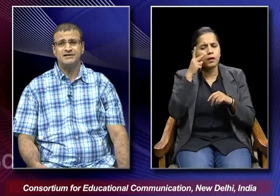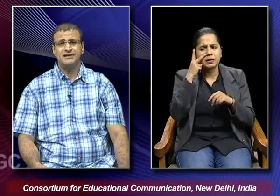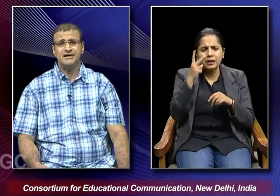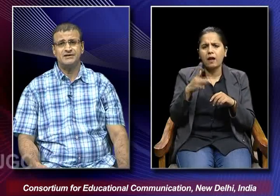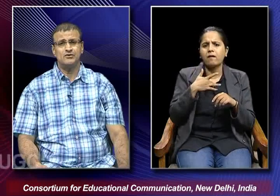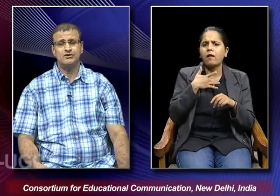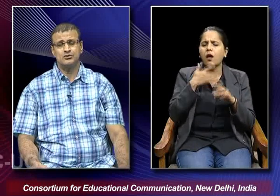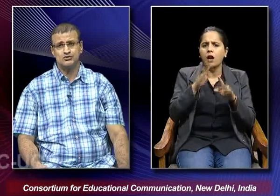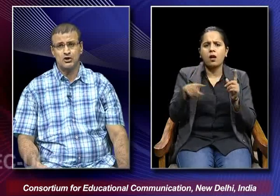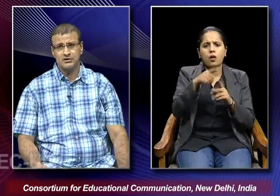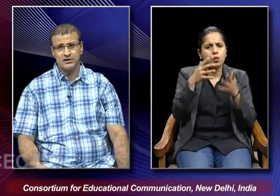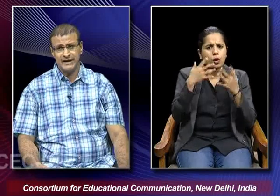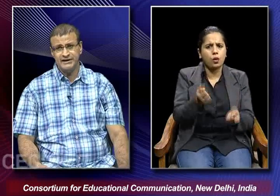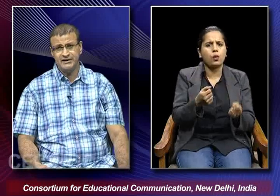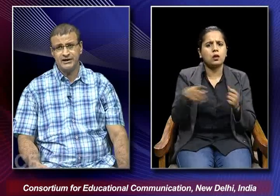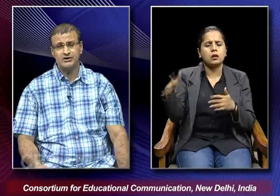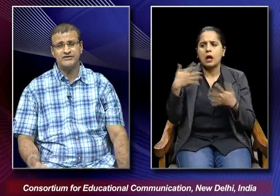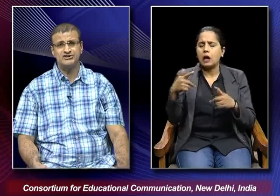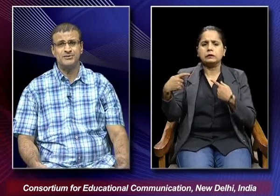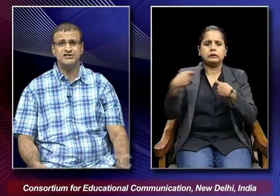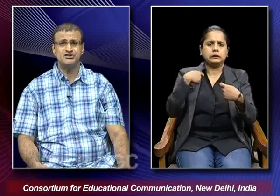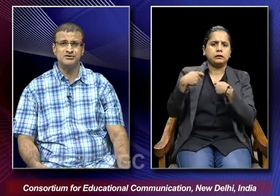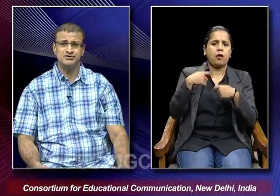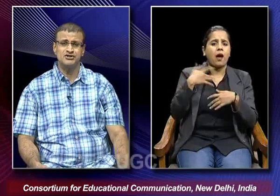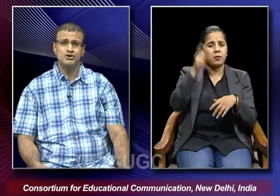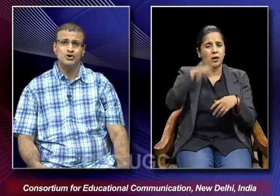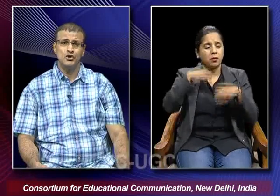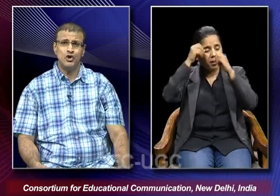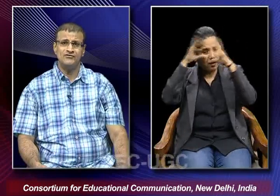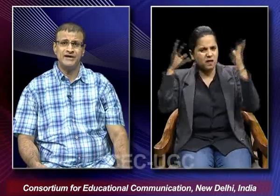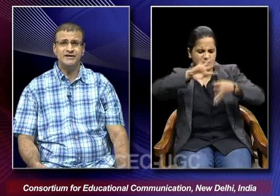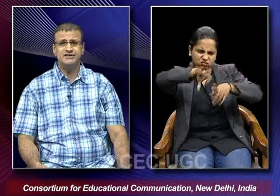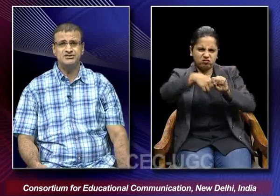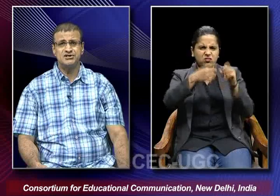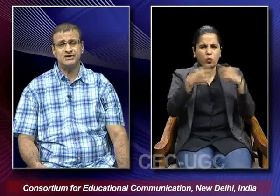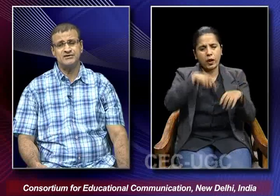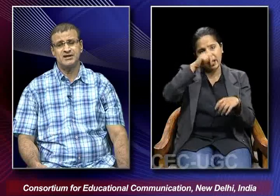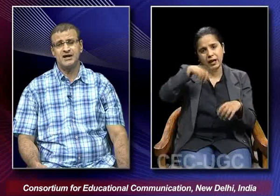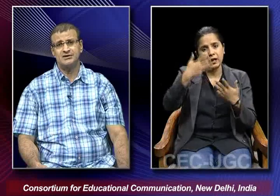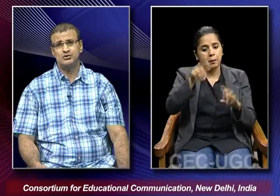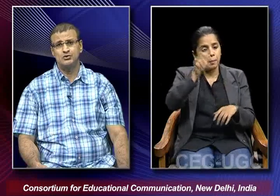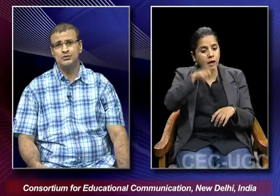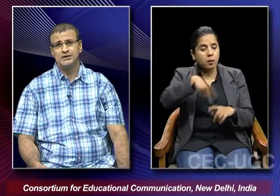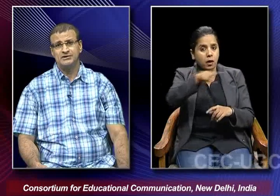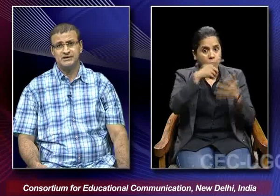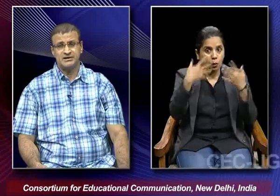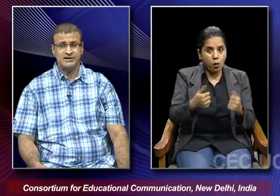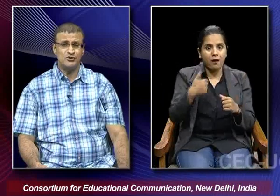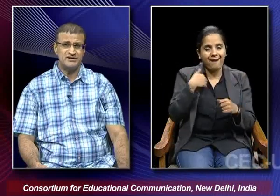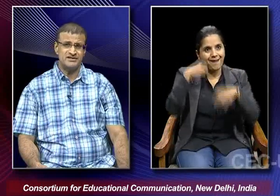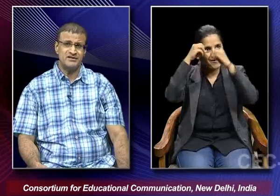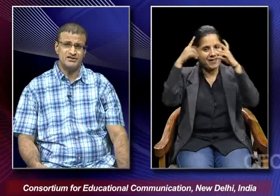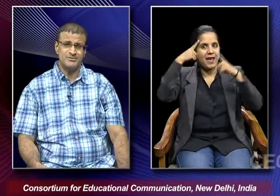that it wanted to throttle any kind of aspirations of the Indians with regard to the